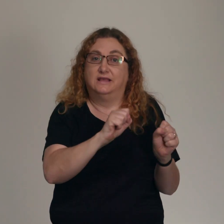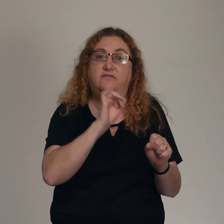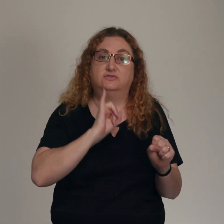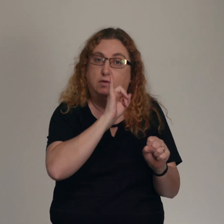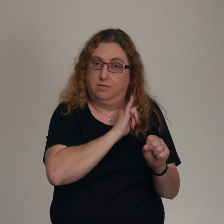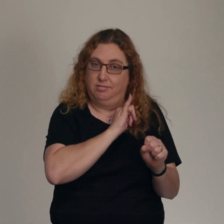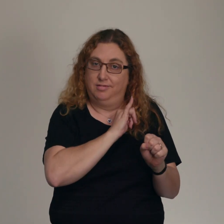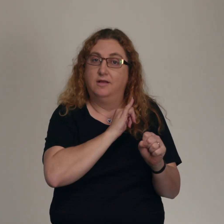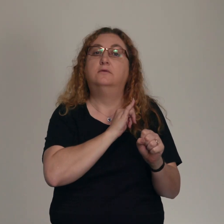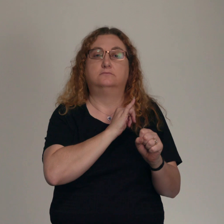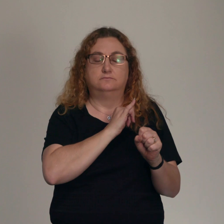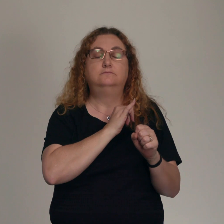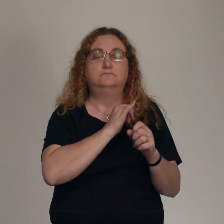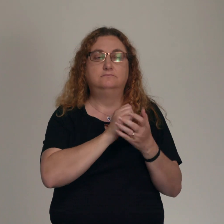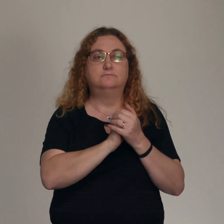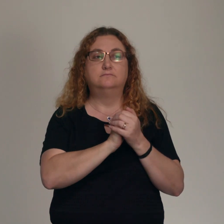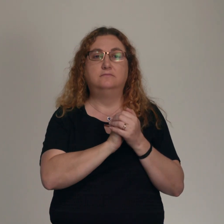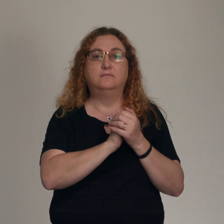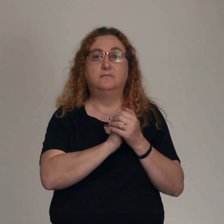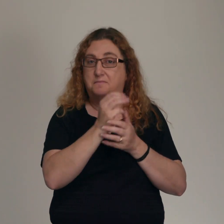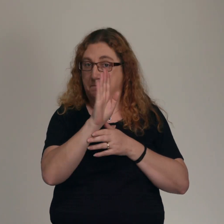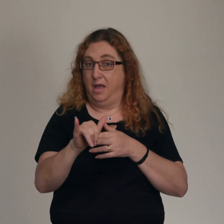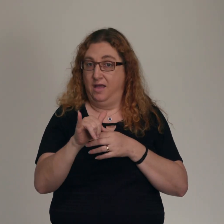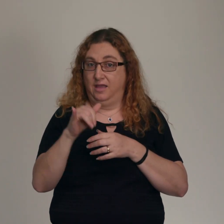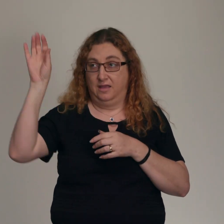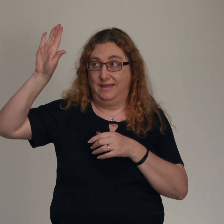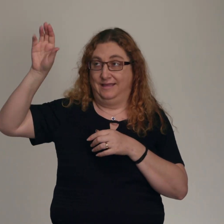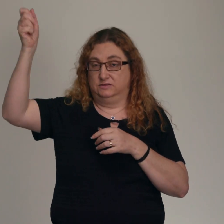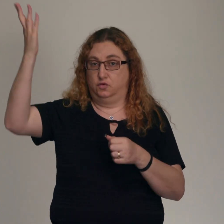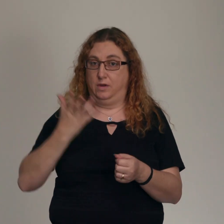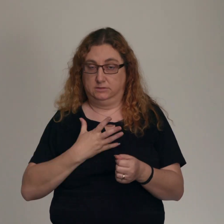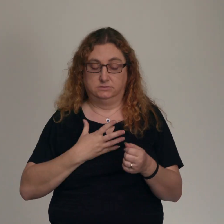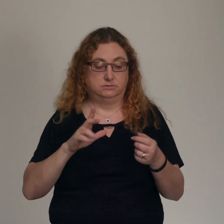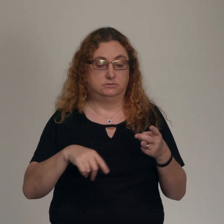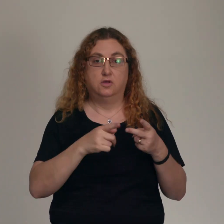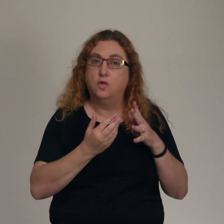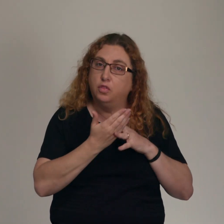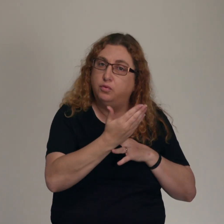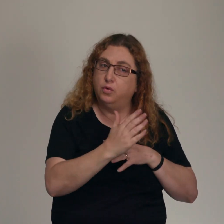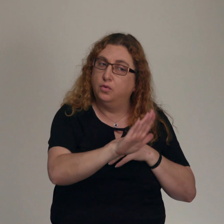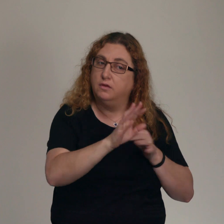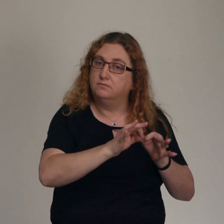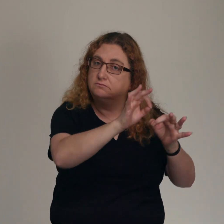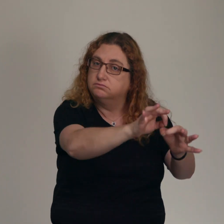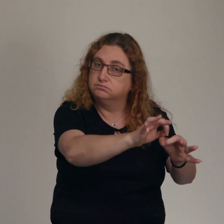grace through their faith unto a life of obedience to the teachings.